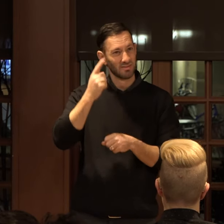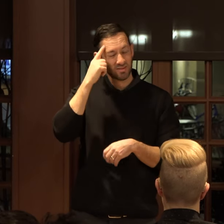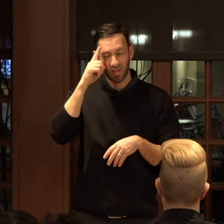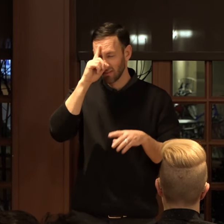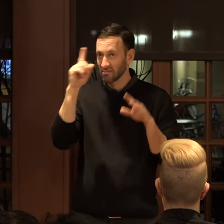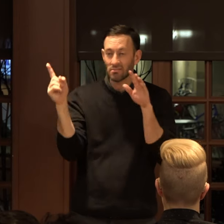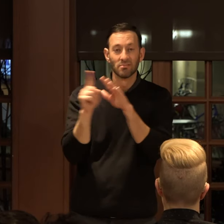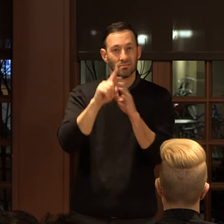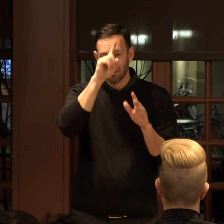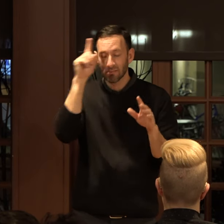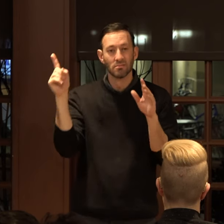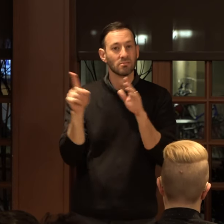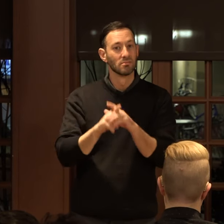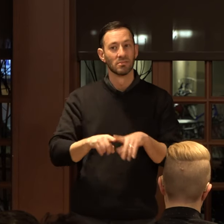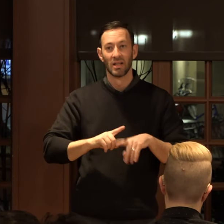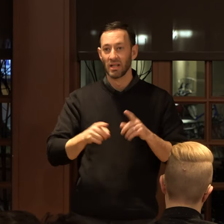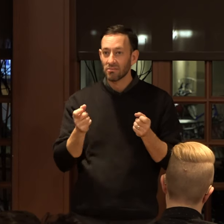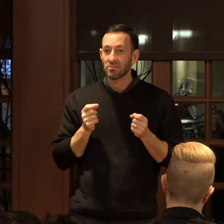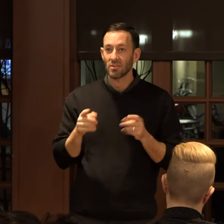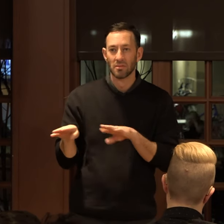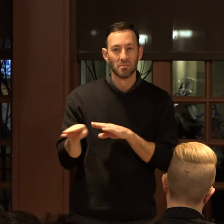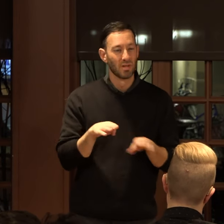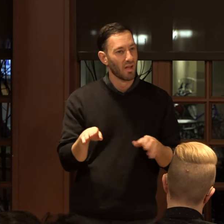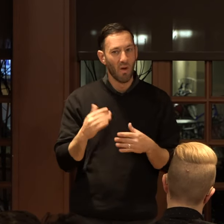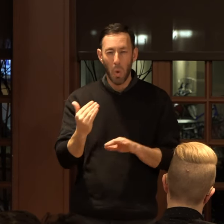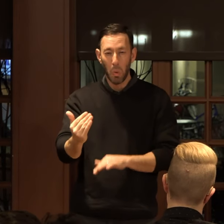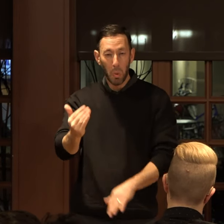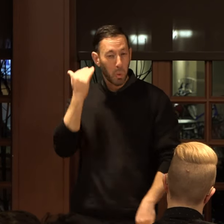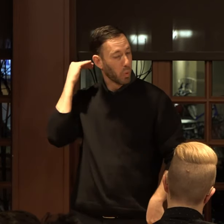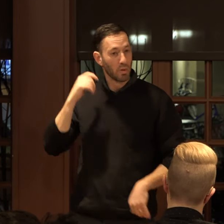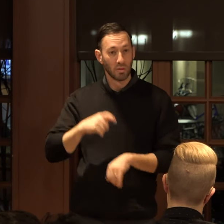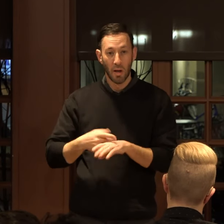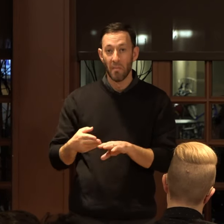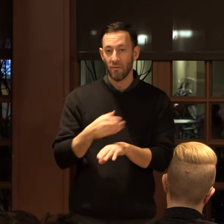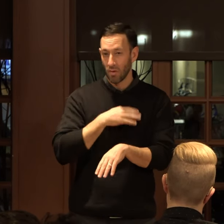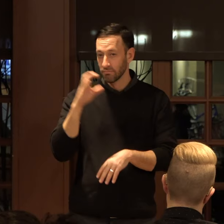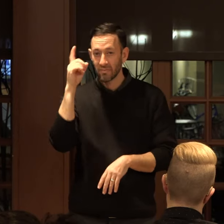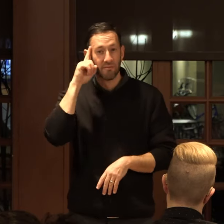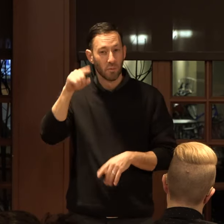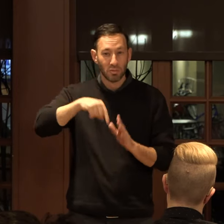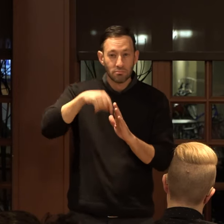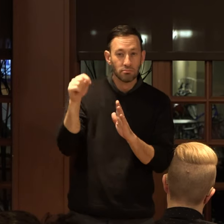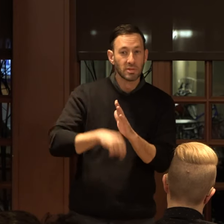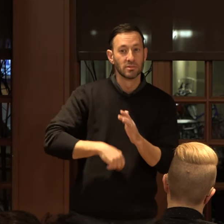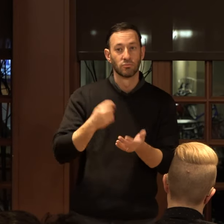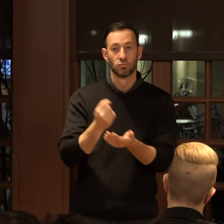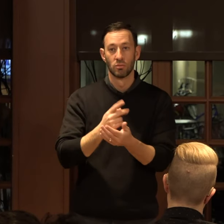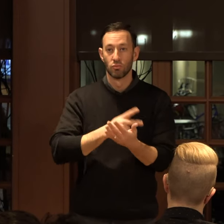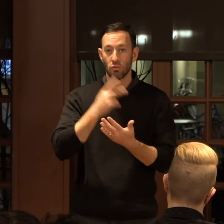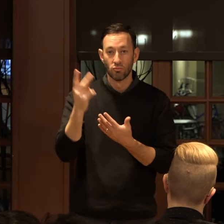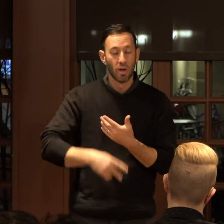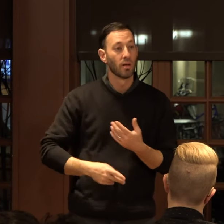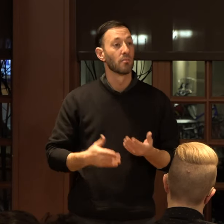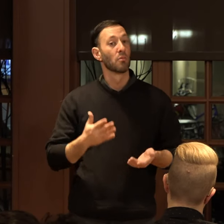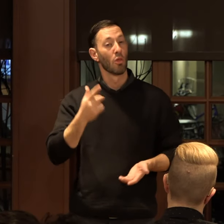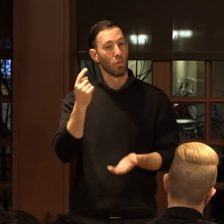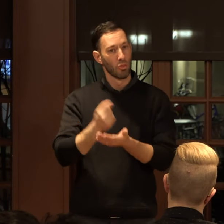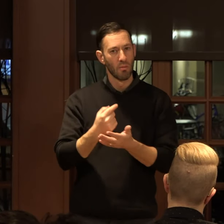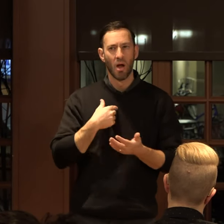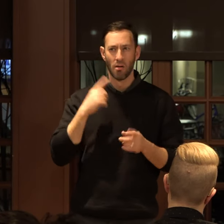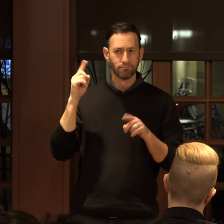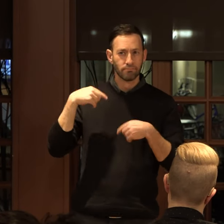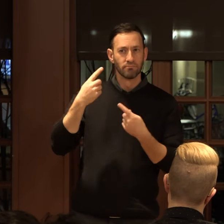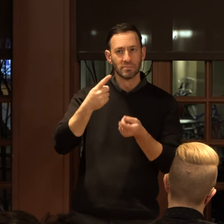and repetitive compulsive behaviors devoured hours of my day before I sought out an intensive treatment program. Through therapy, I have been incredibly